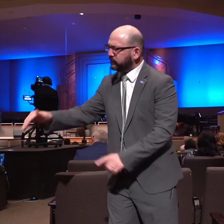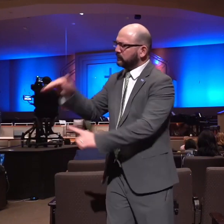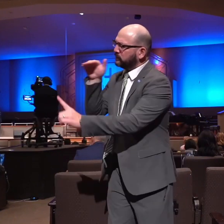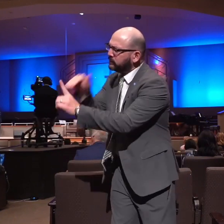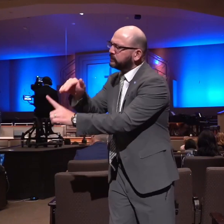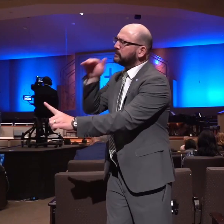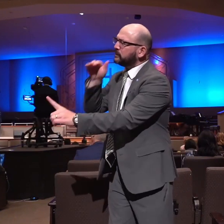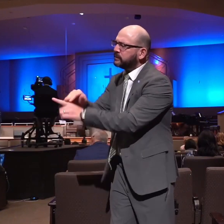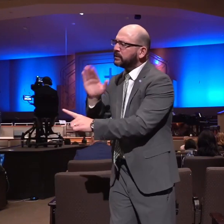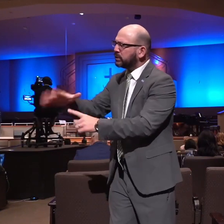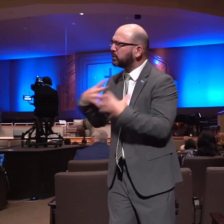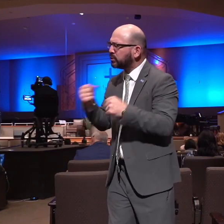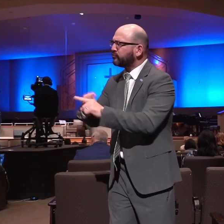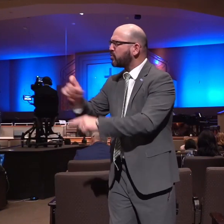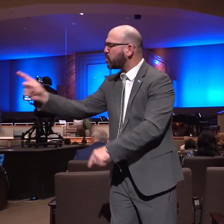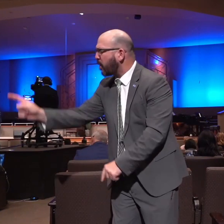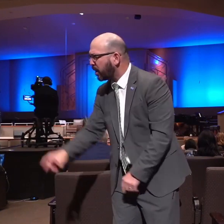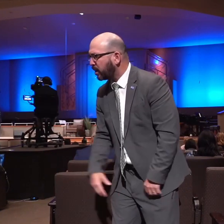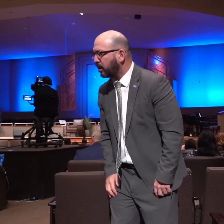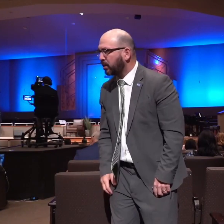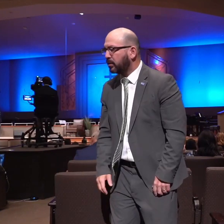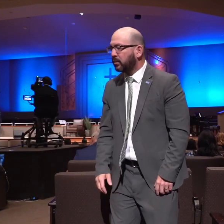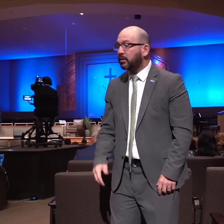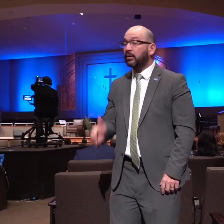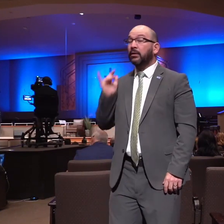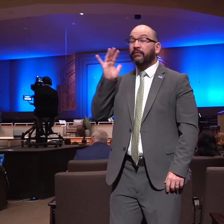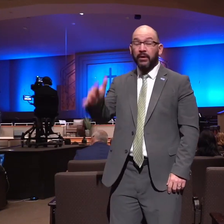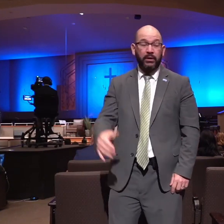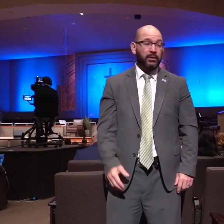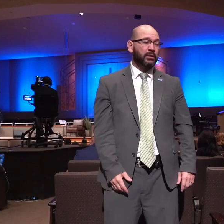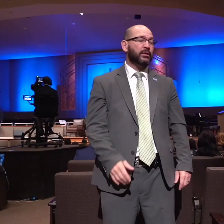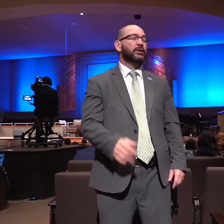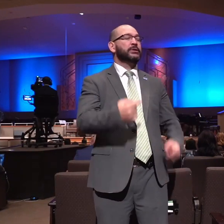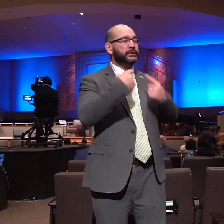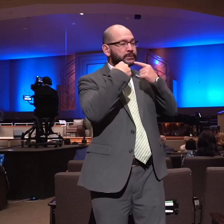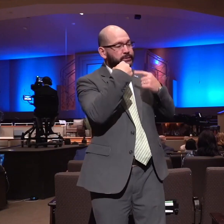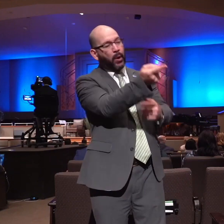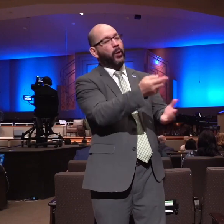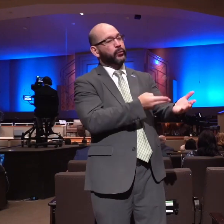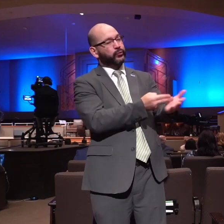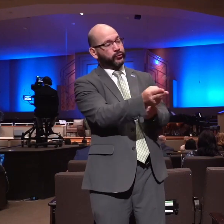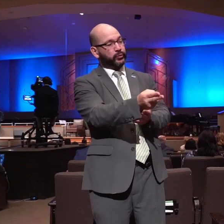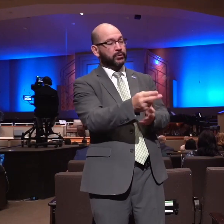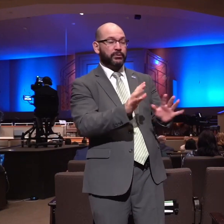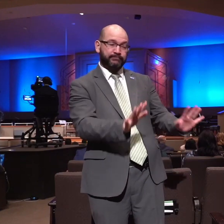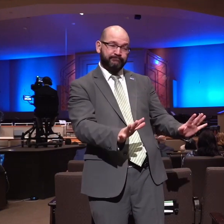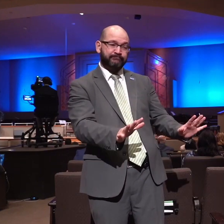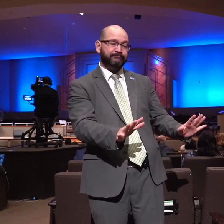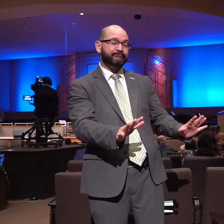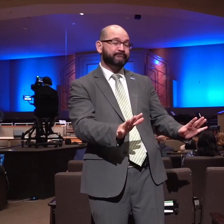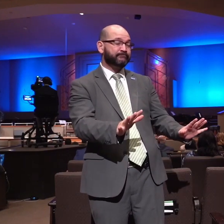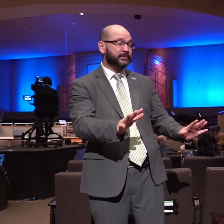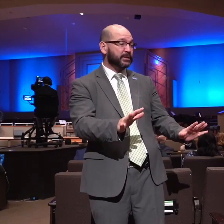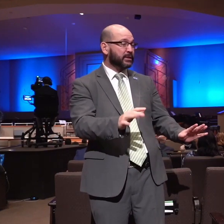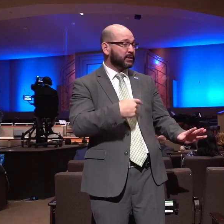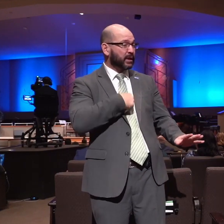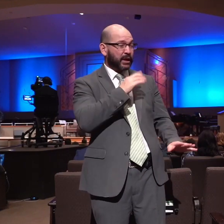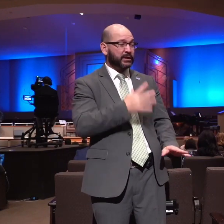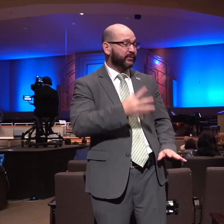that he told her all his heart and said unto her there hath not come a razor upon mine head for i have been a nazirite unto